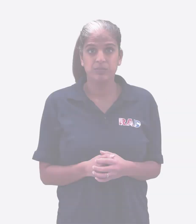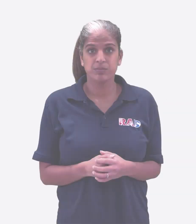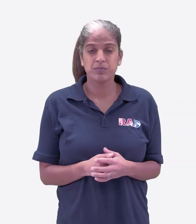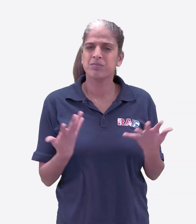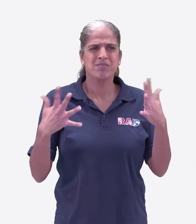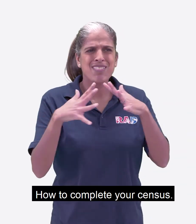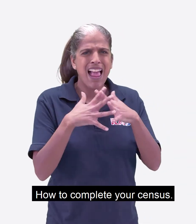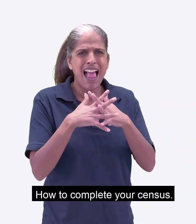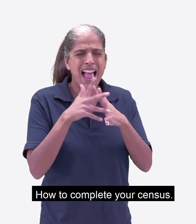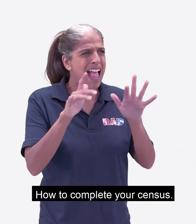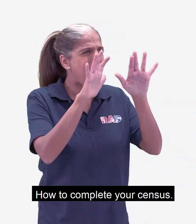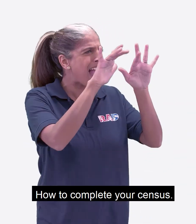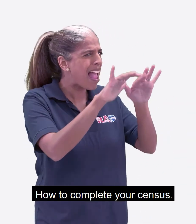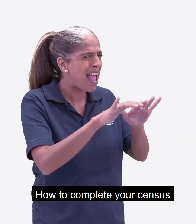How to complete your Census